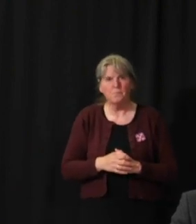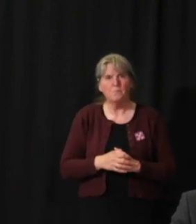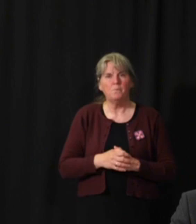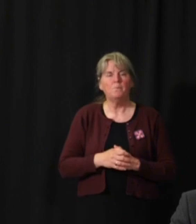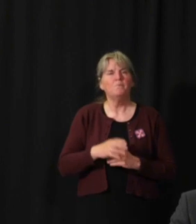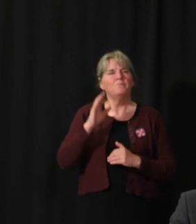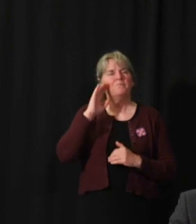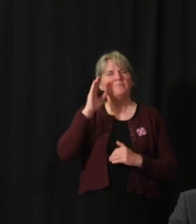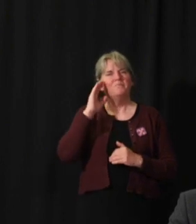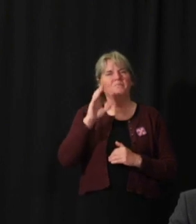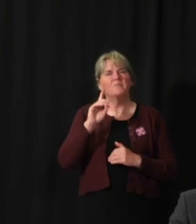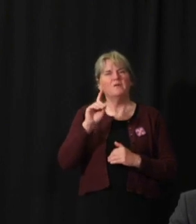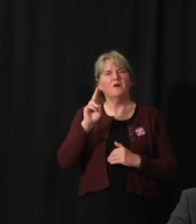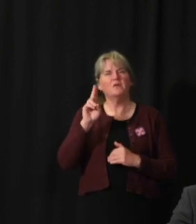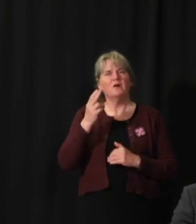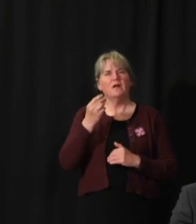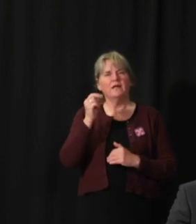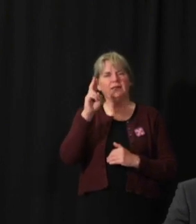Hi, Dr. Hanley.